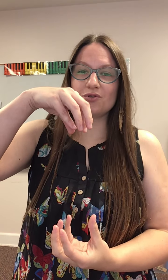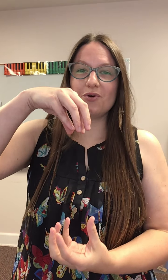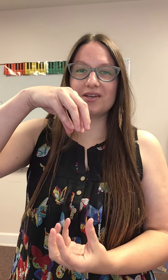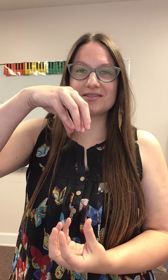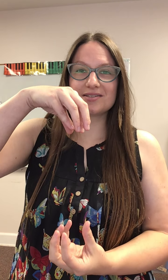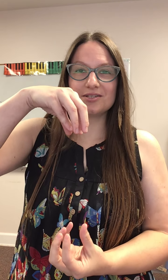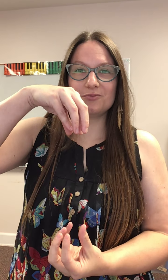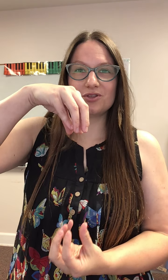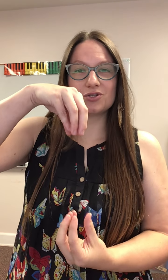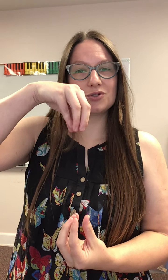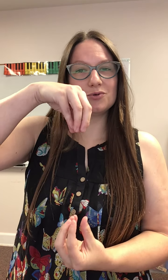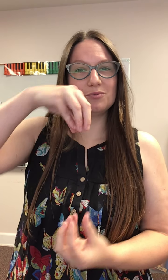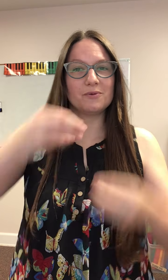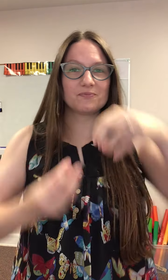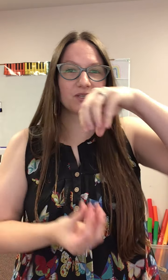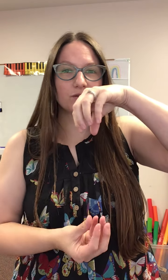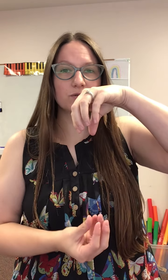toys with the tube it goes